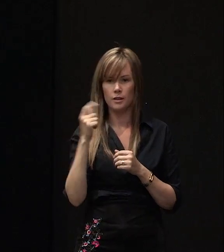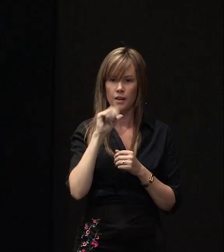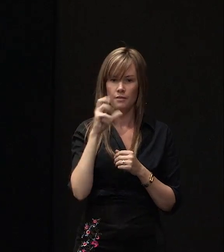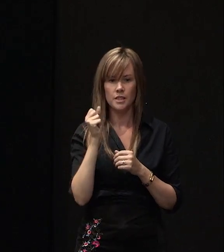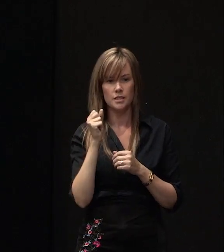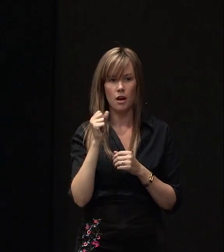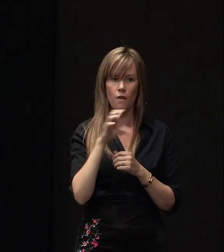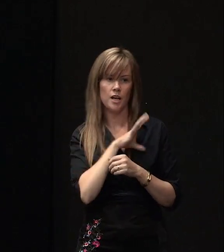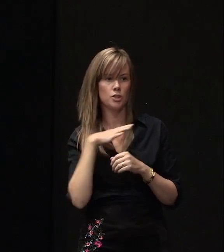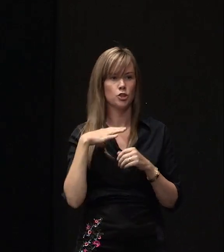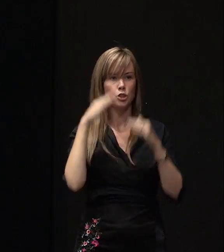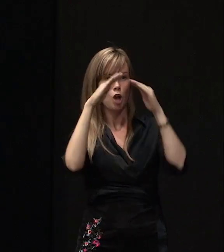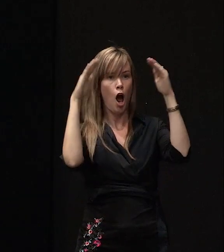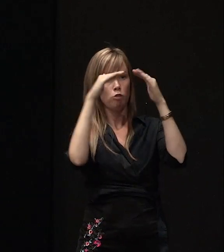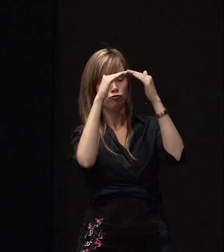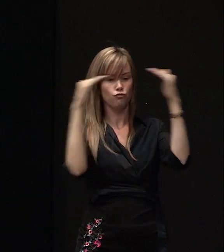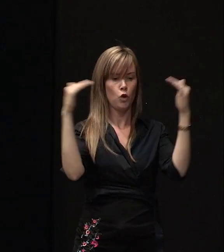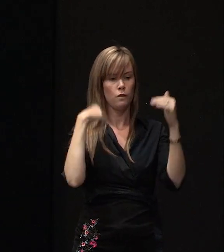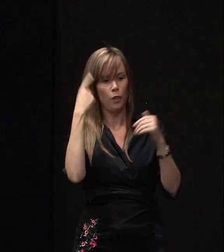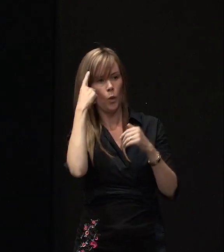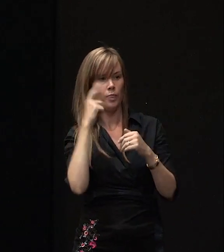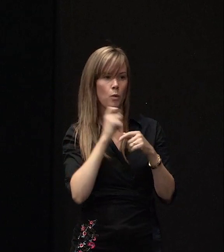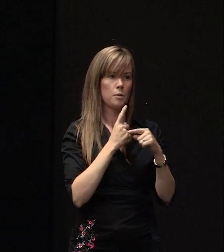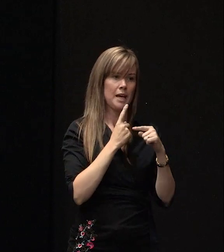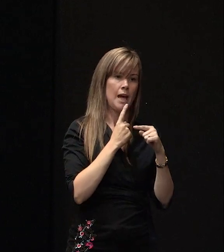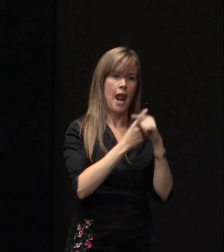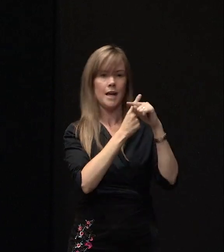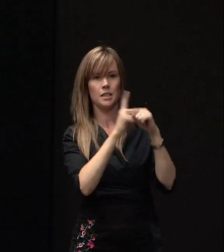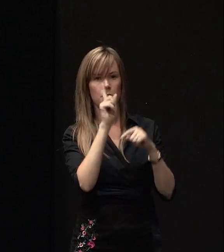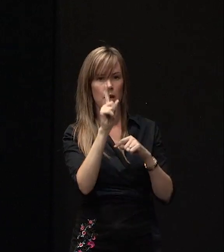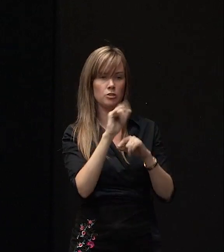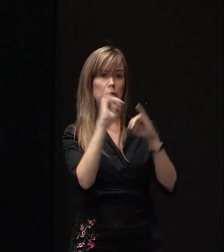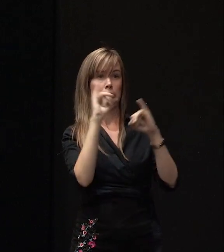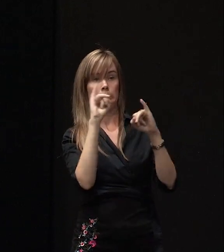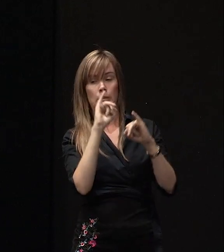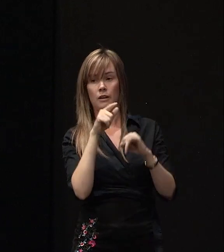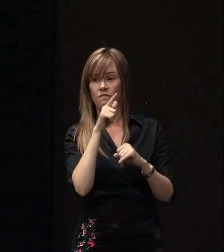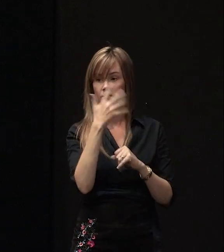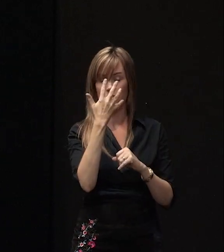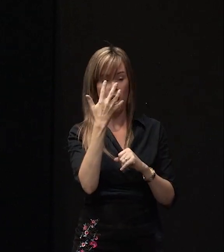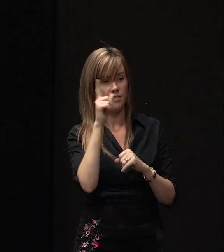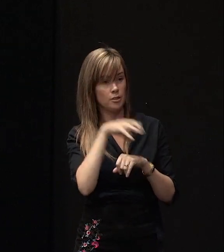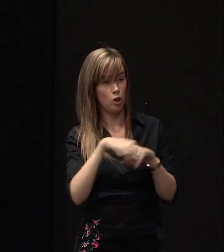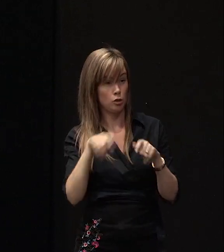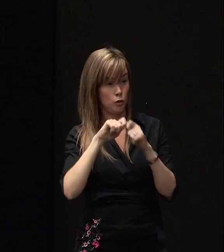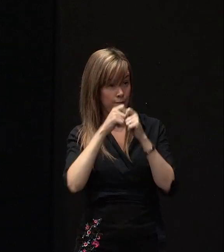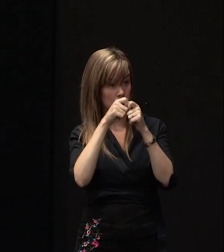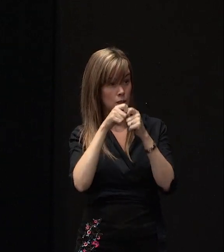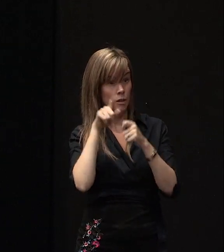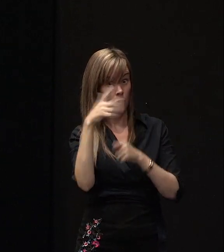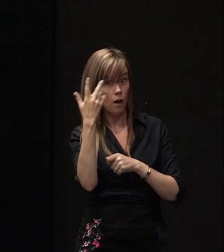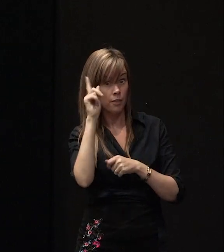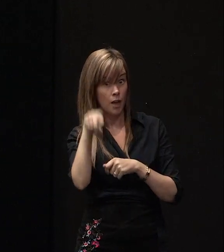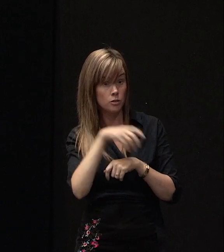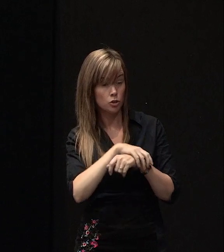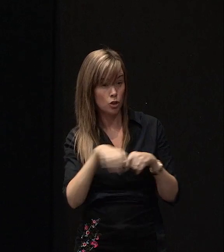which I thought was this wonderful asset that turns out to be a horrible bloody liability. It's five grand to go fix this leak. Is that five grand going to come off